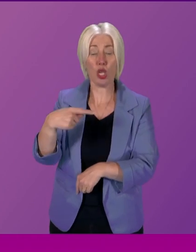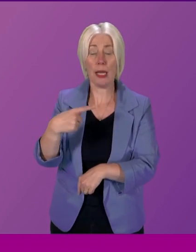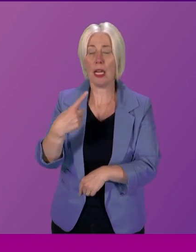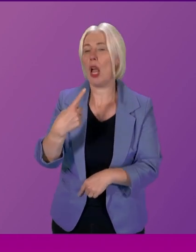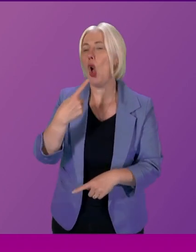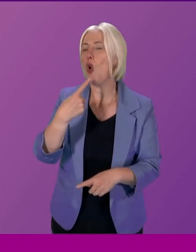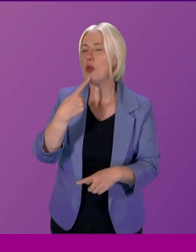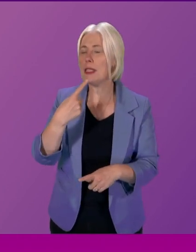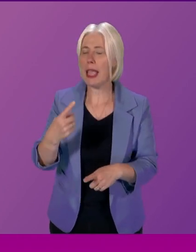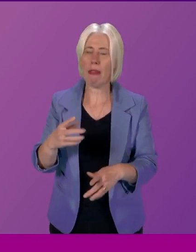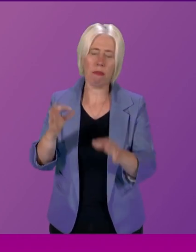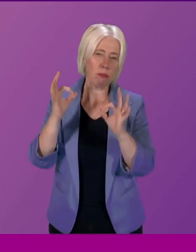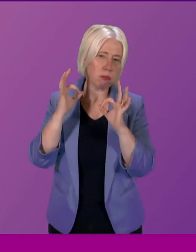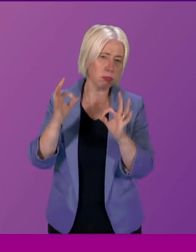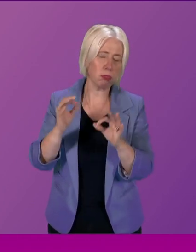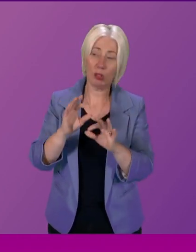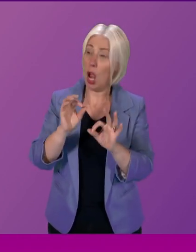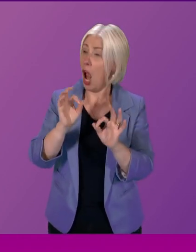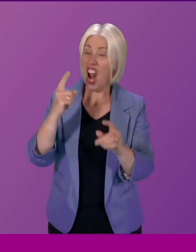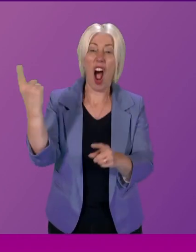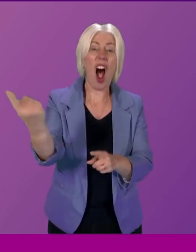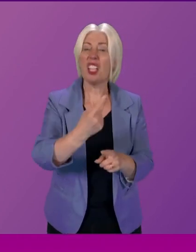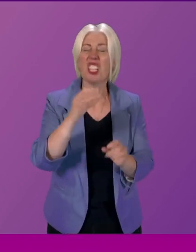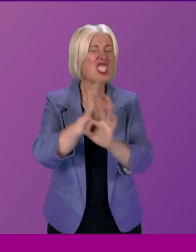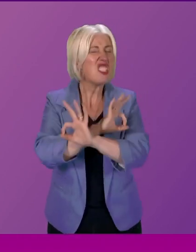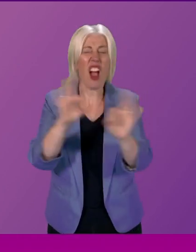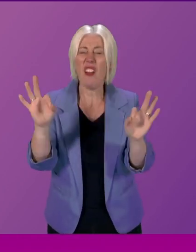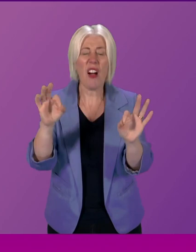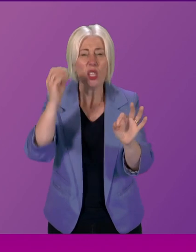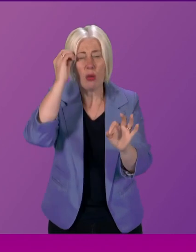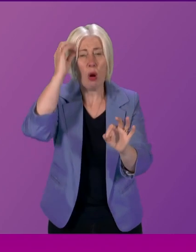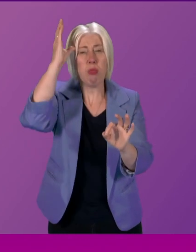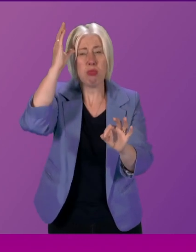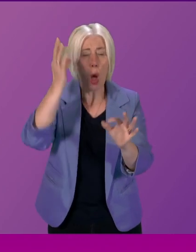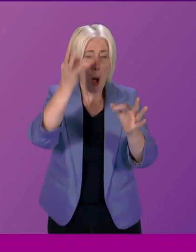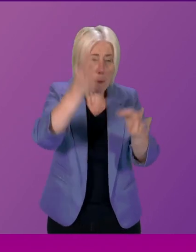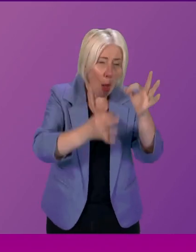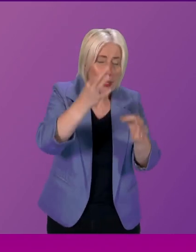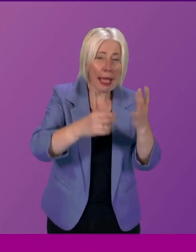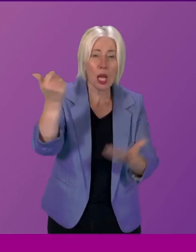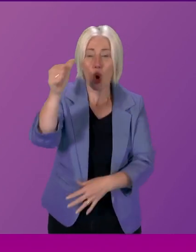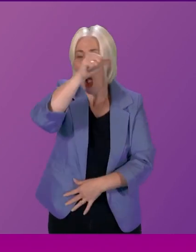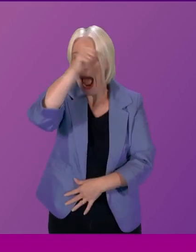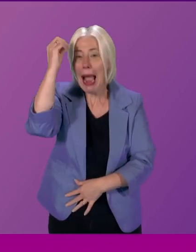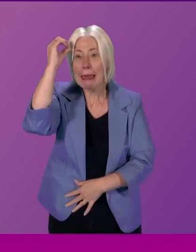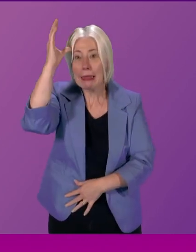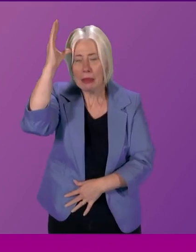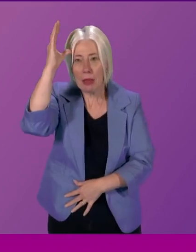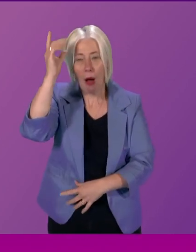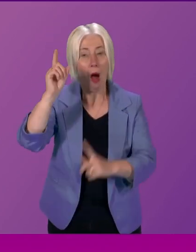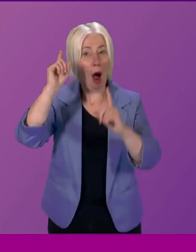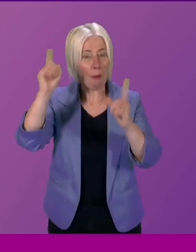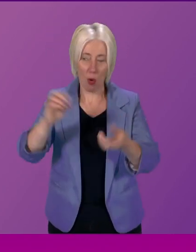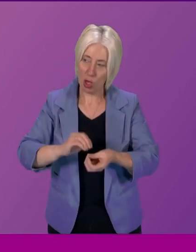his own words when he said none of us were well versed in politics or academia but we came up with a